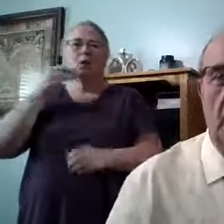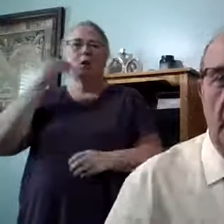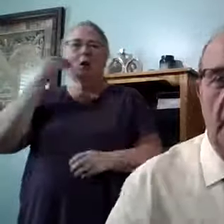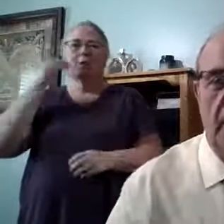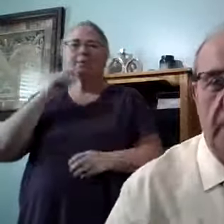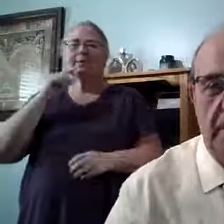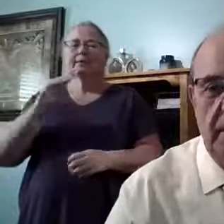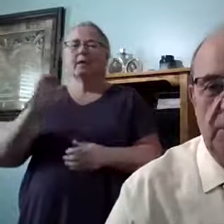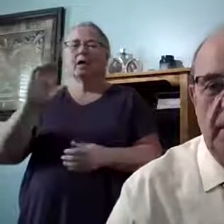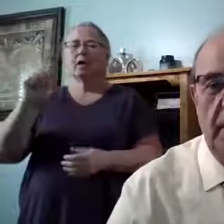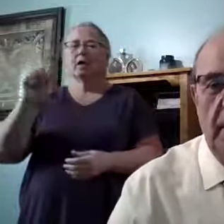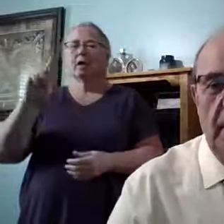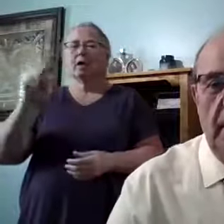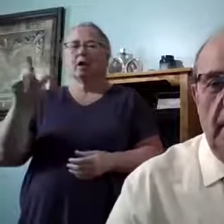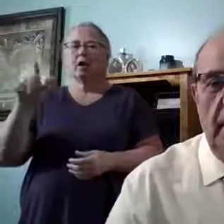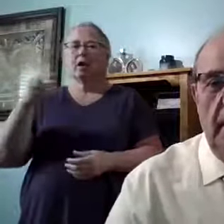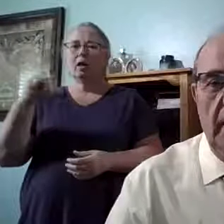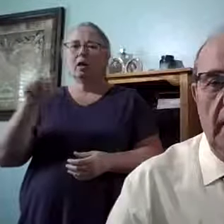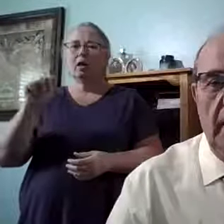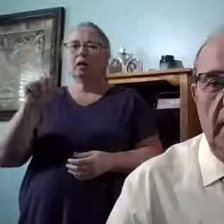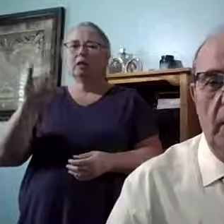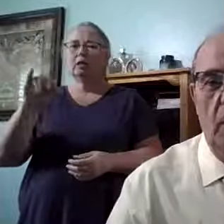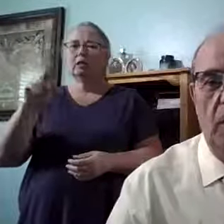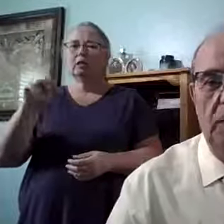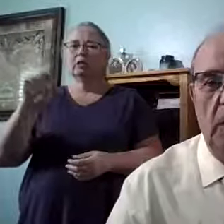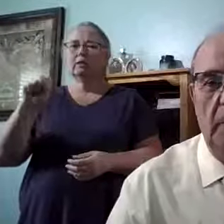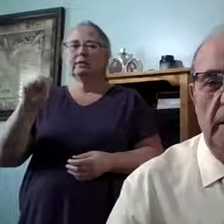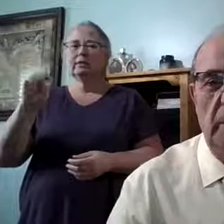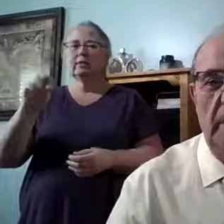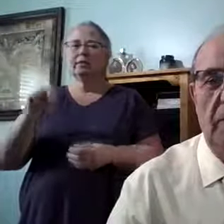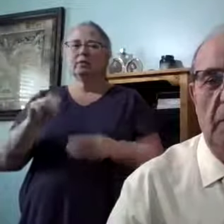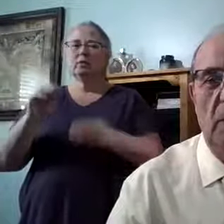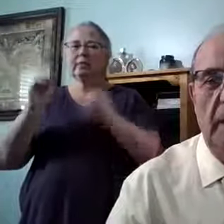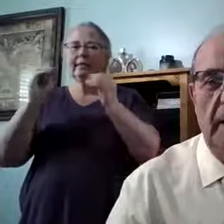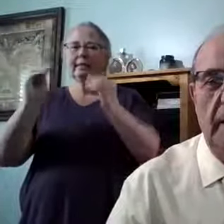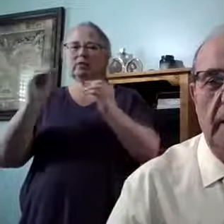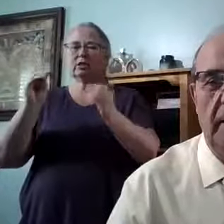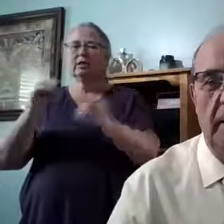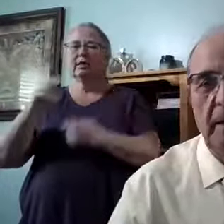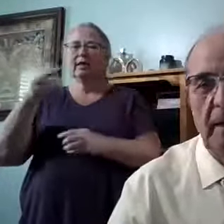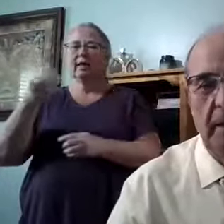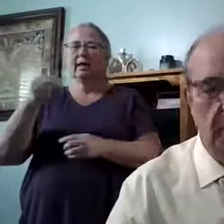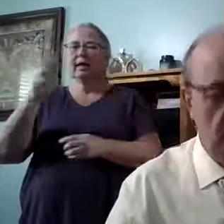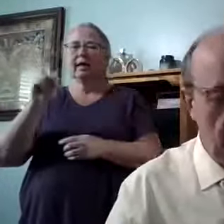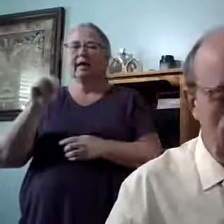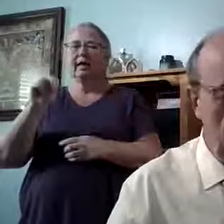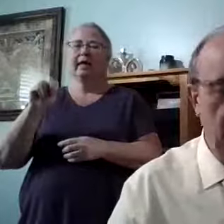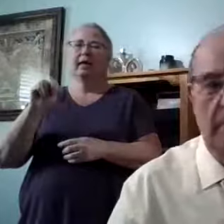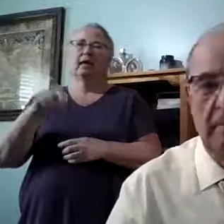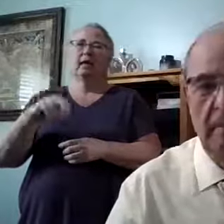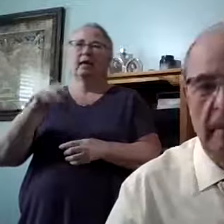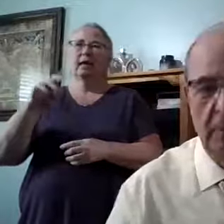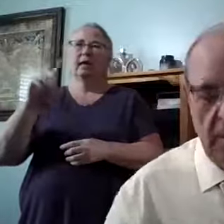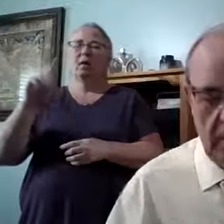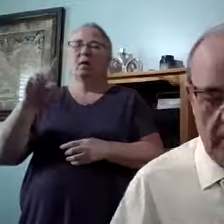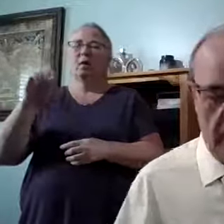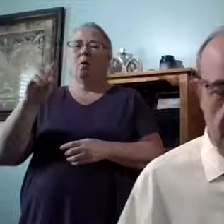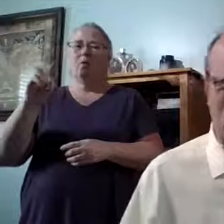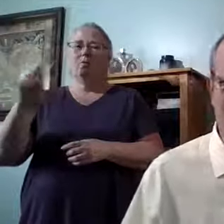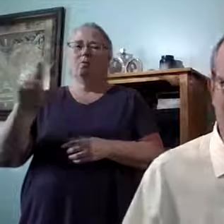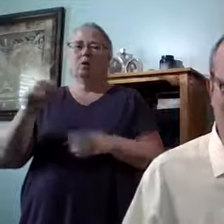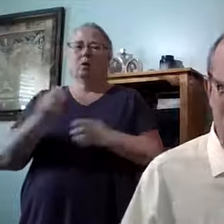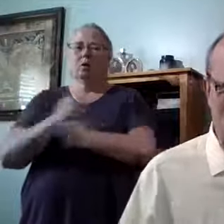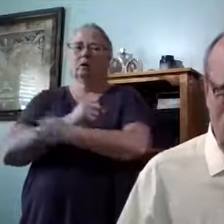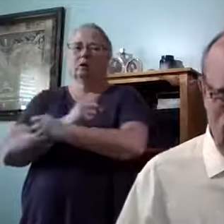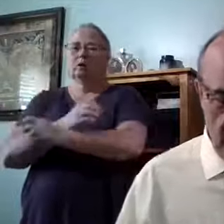Carl and I have been teaching in Hanover, Germany, right from Olean or he's from Angelica.